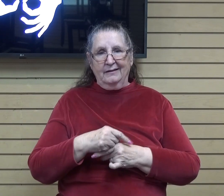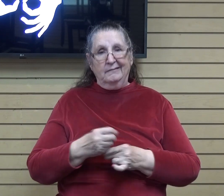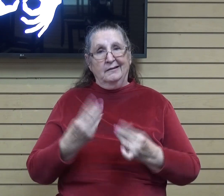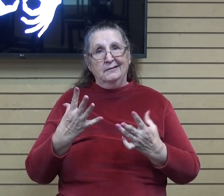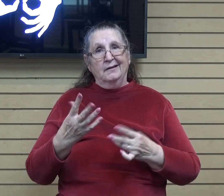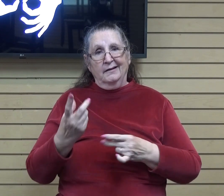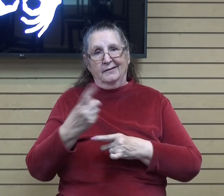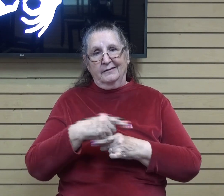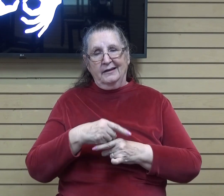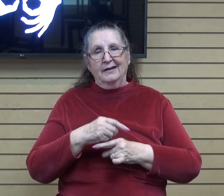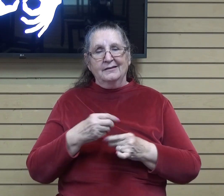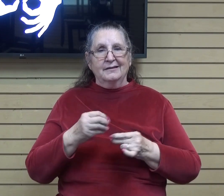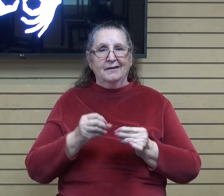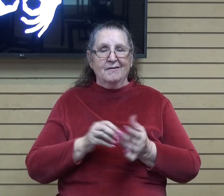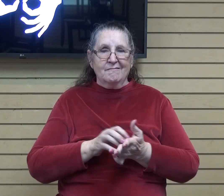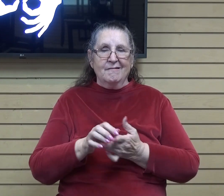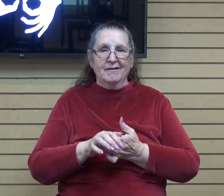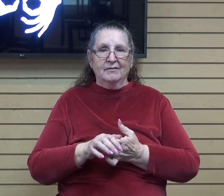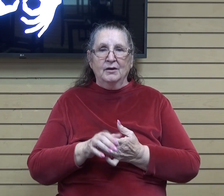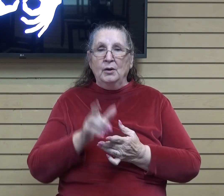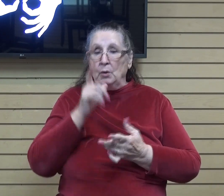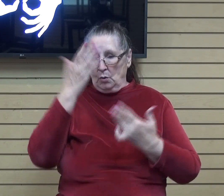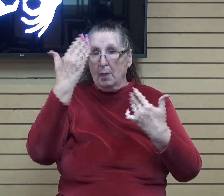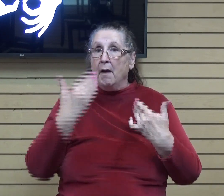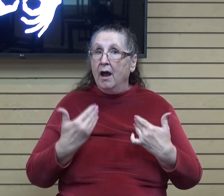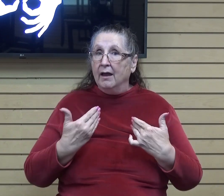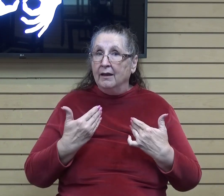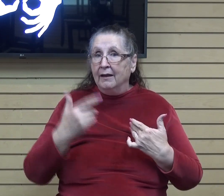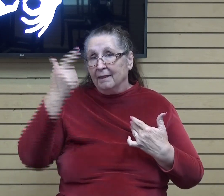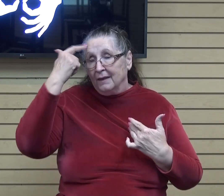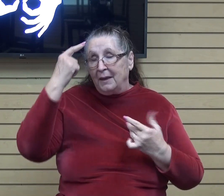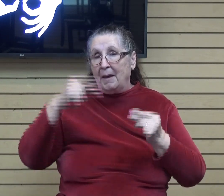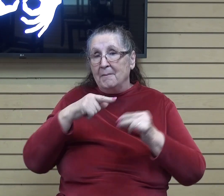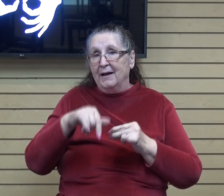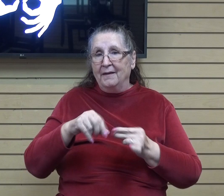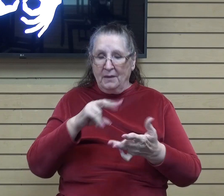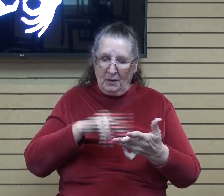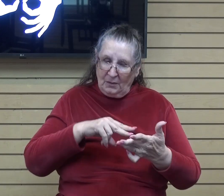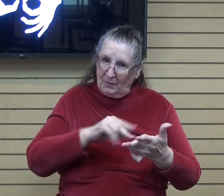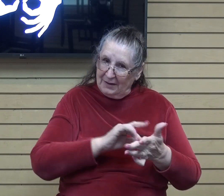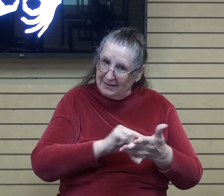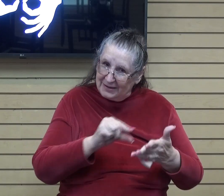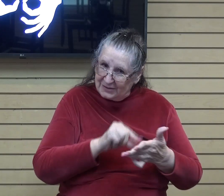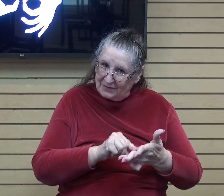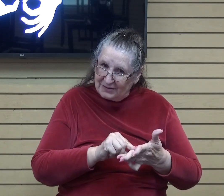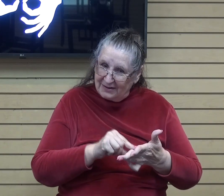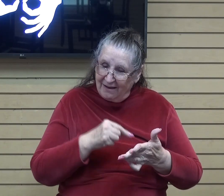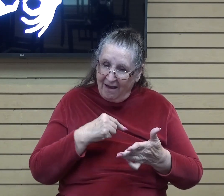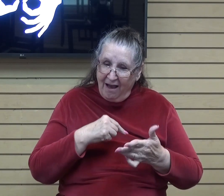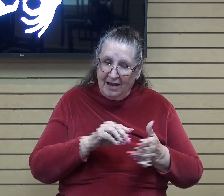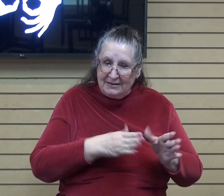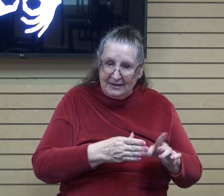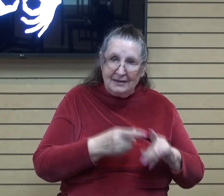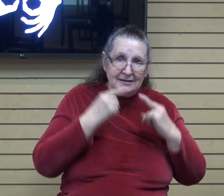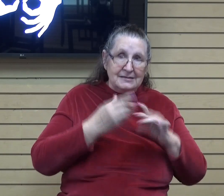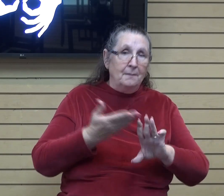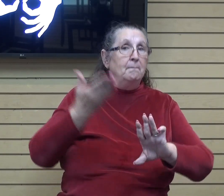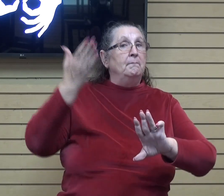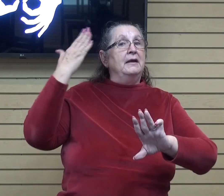Remember, who am I? Think about that. Read through these verses. Because I was dead in sin. I was